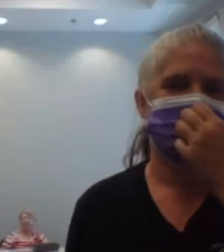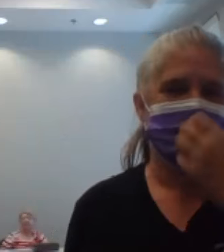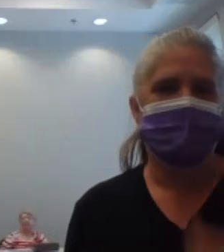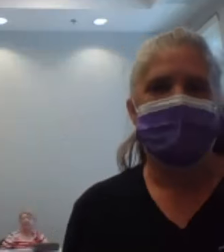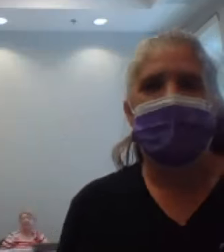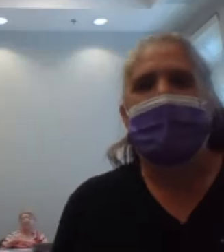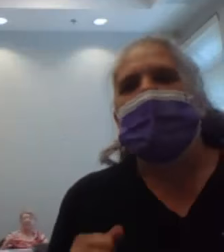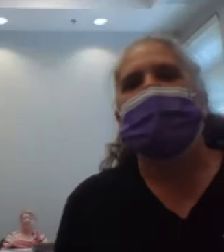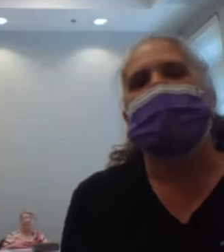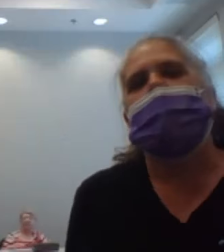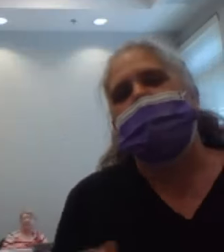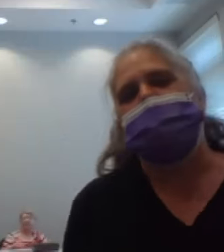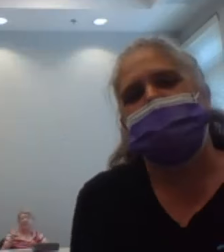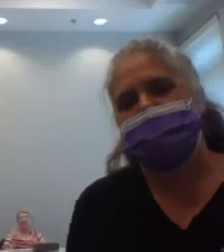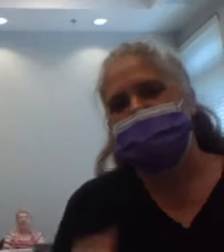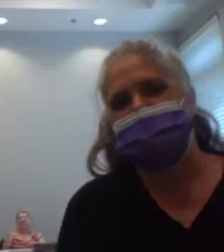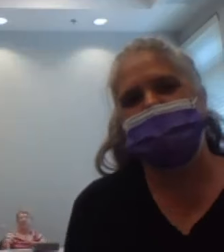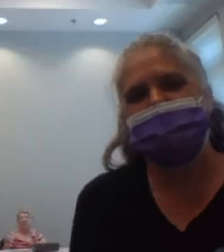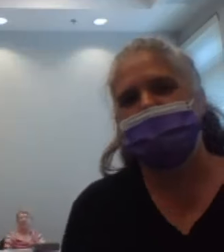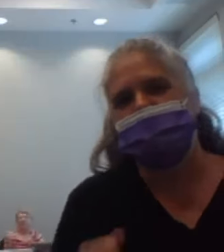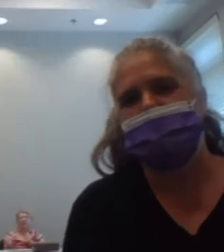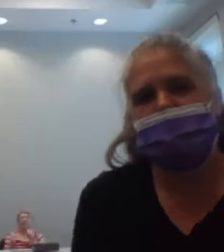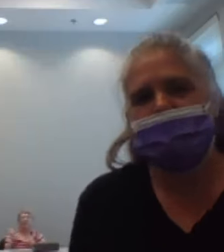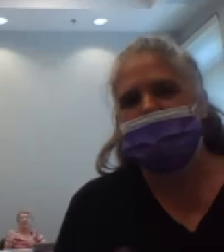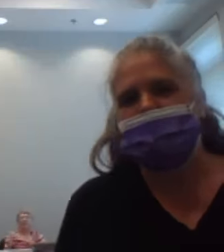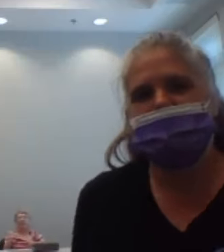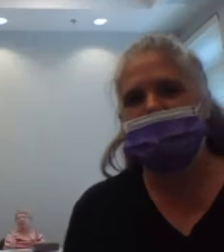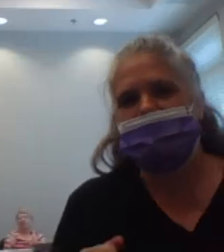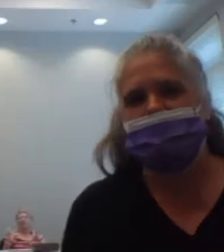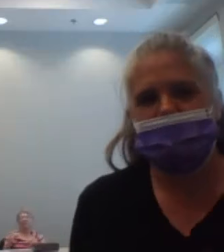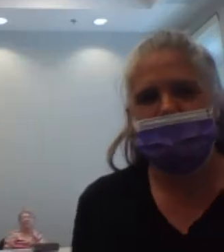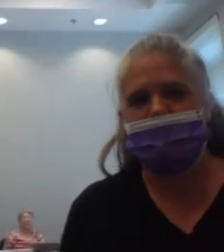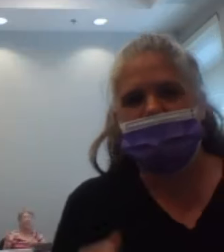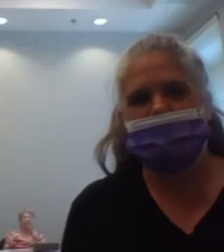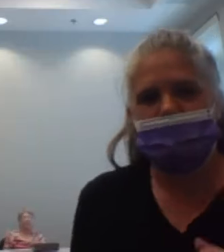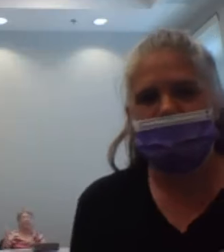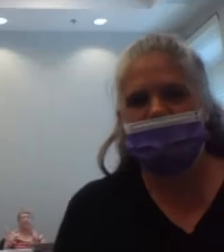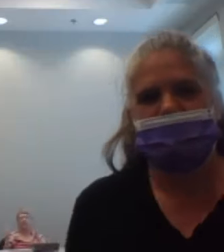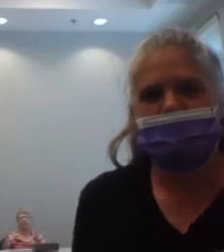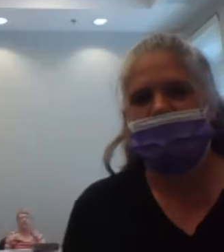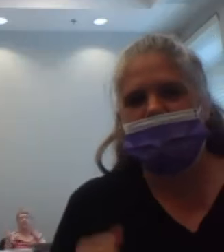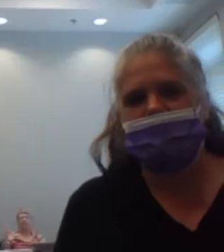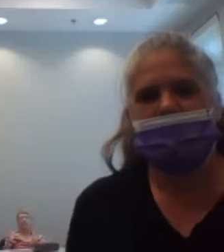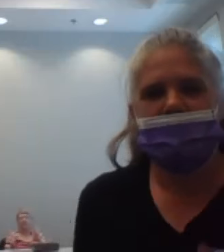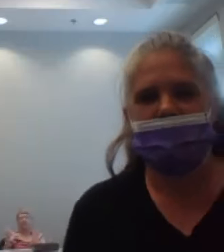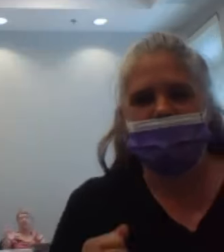One, two, three, four, five,